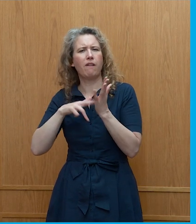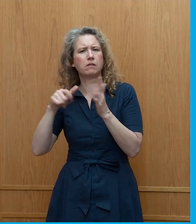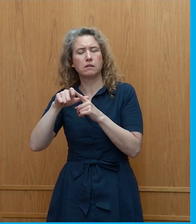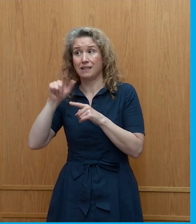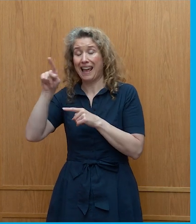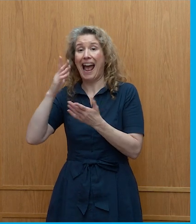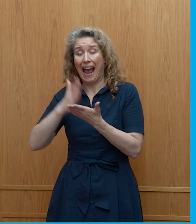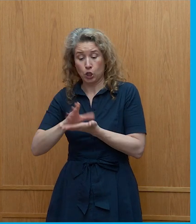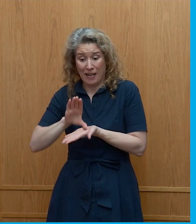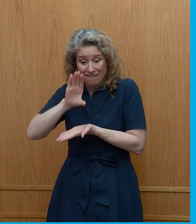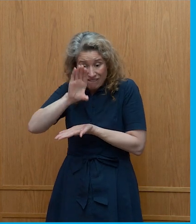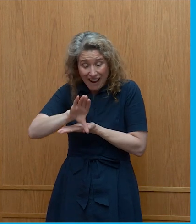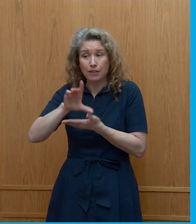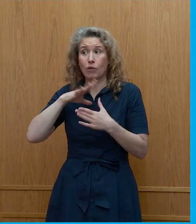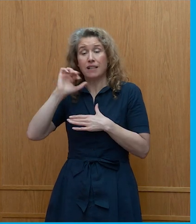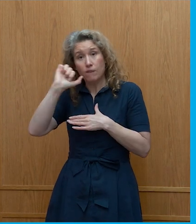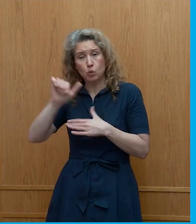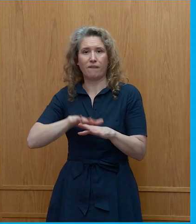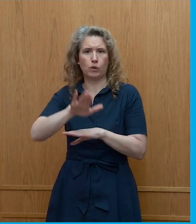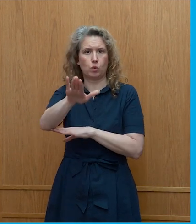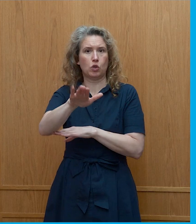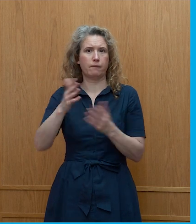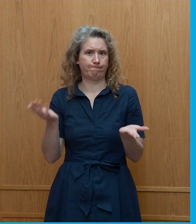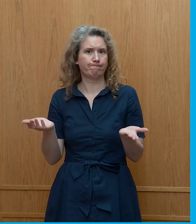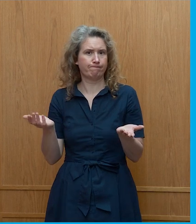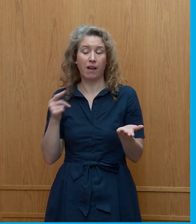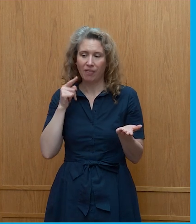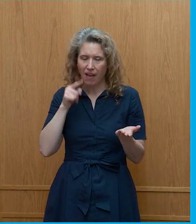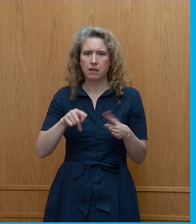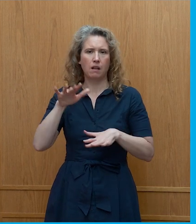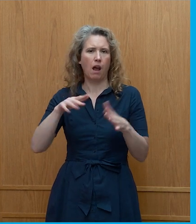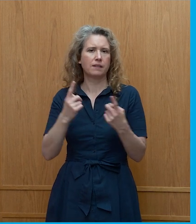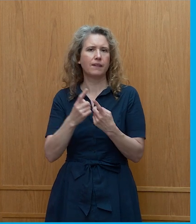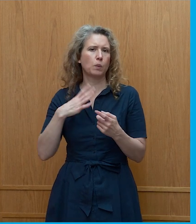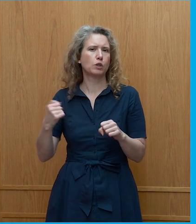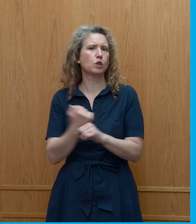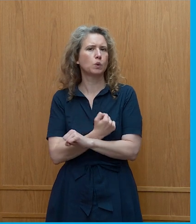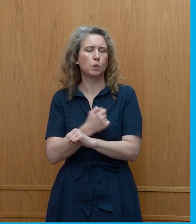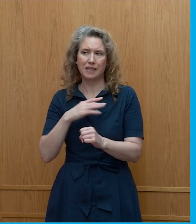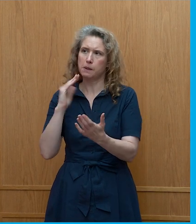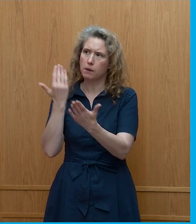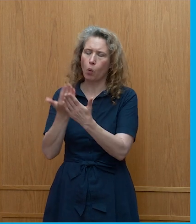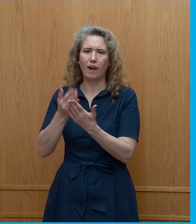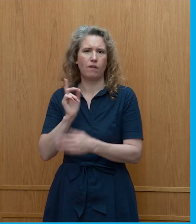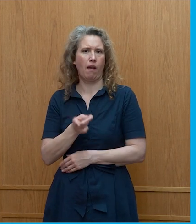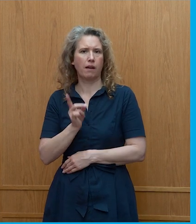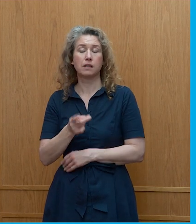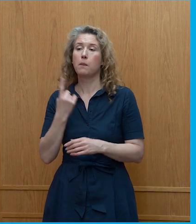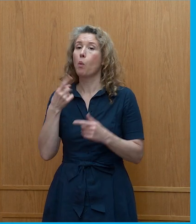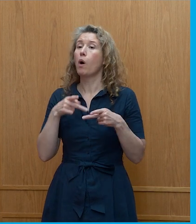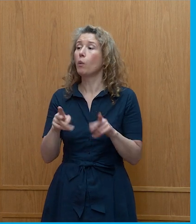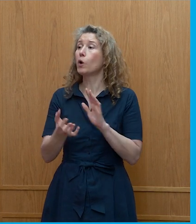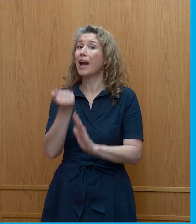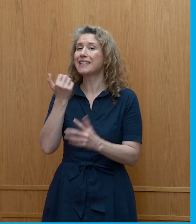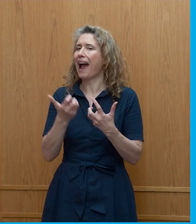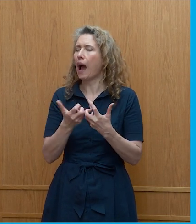invests in your future in a positive way and i think that's the sort of thing that we need to be calling for and but one of the ways you get